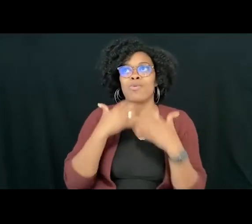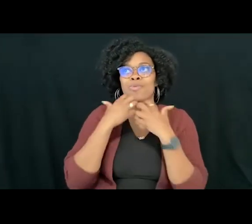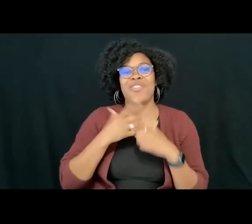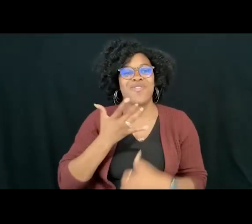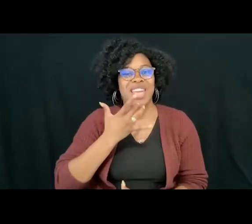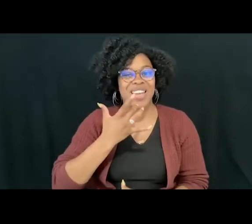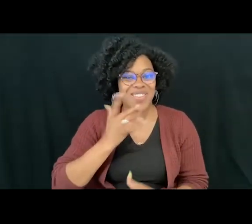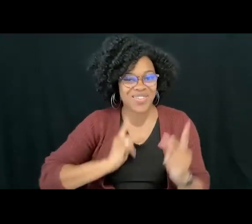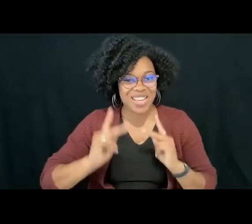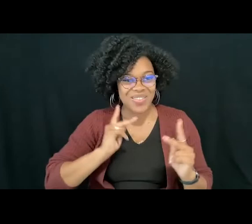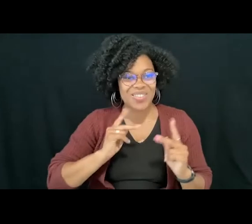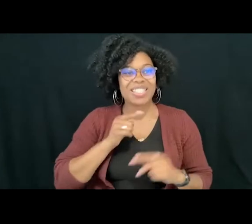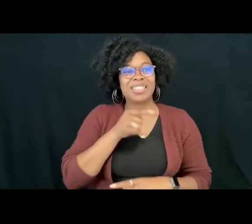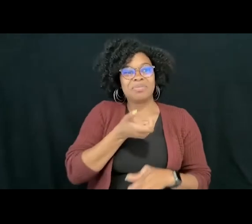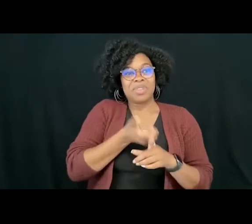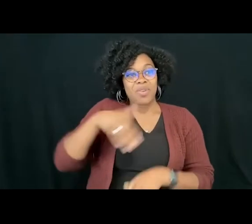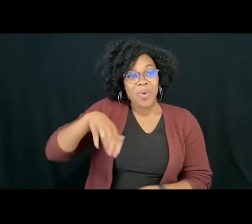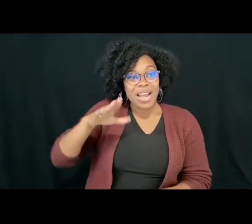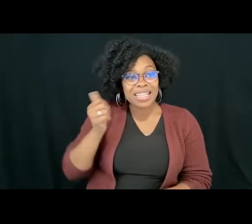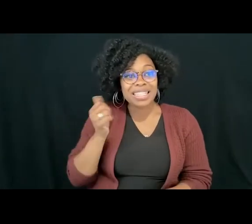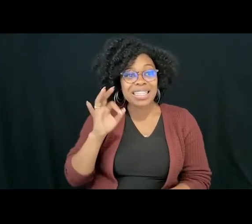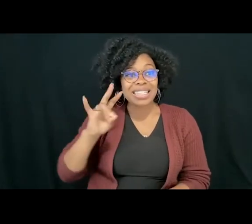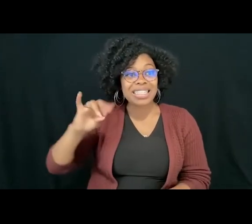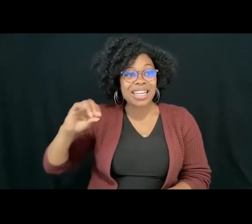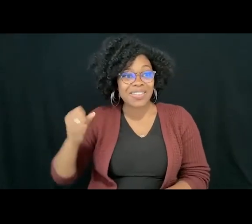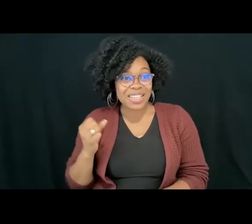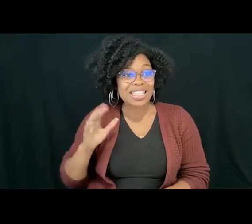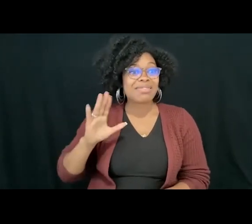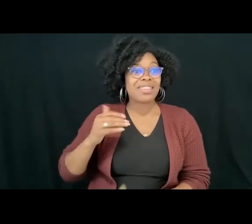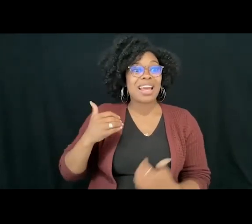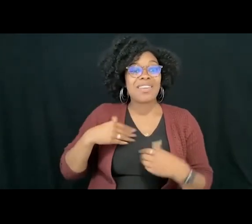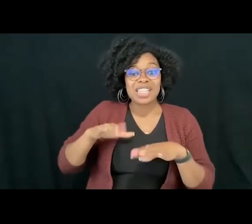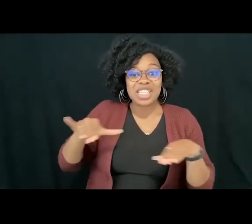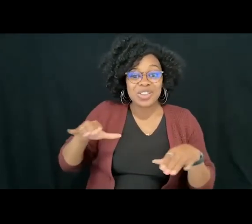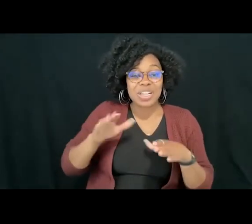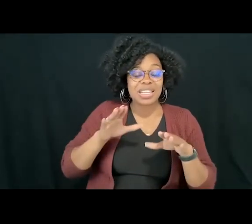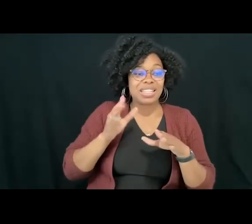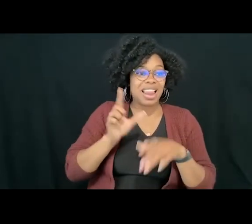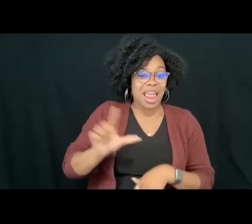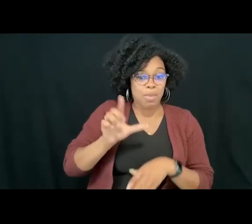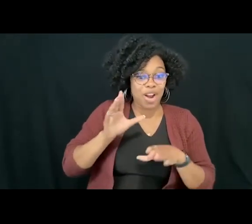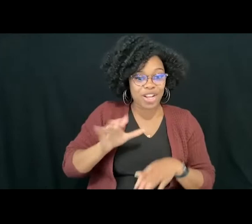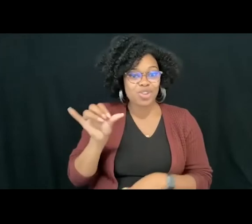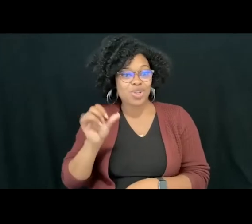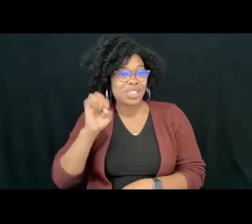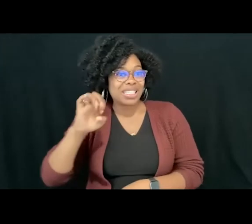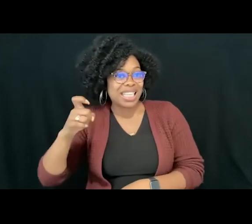Raised in the 1970s by a children's librarian and a sex therapist, Corey grew up to be a sex educator, author,